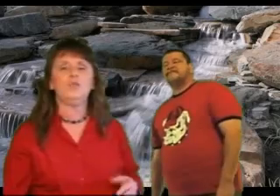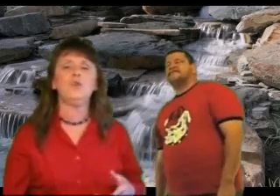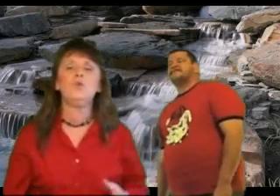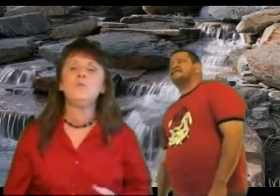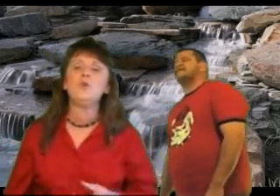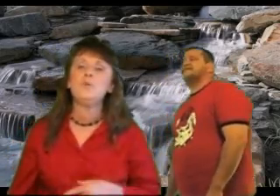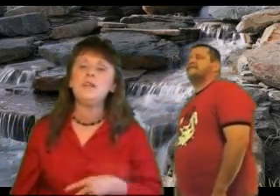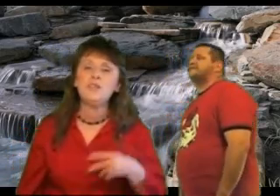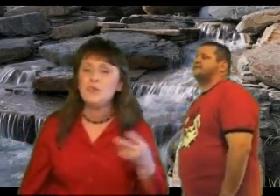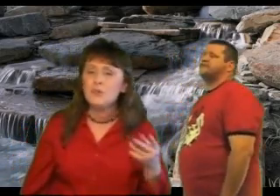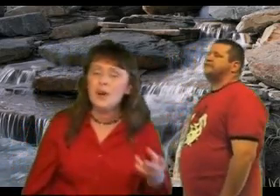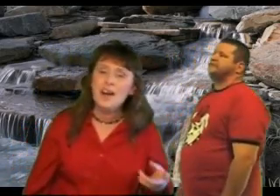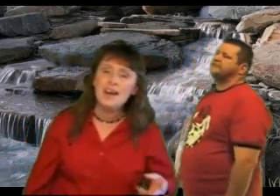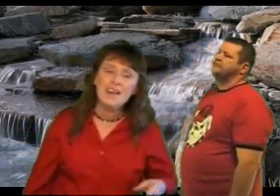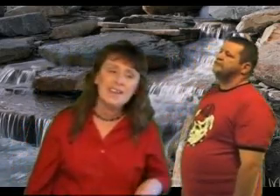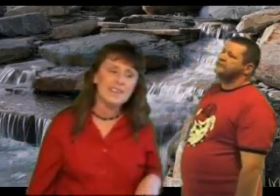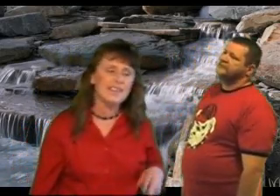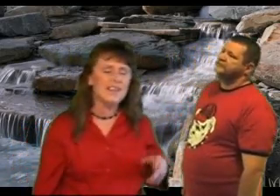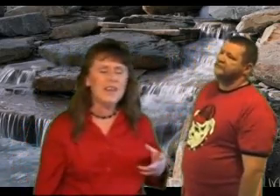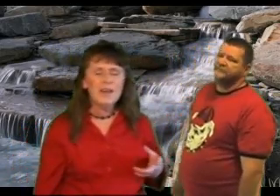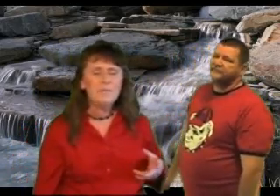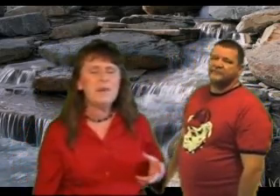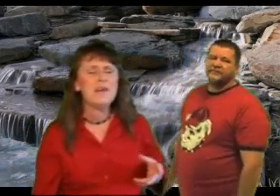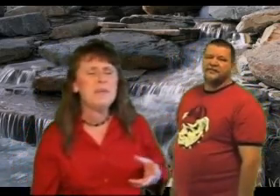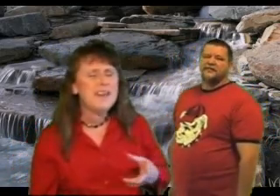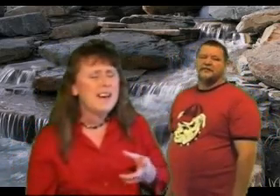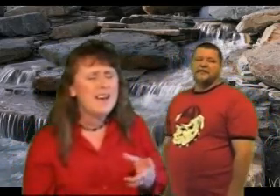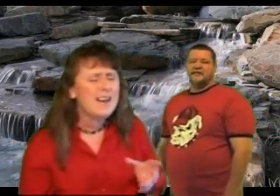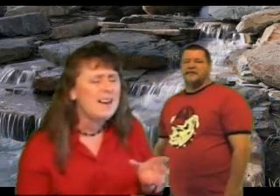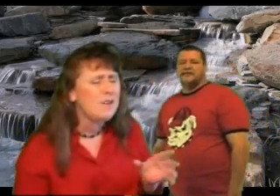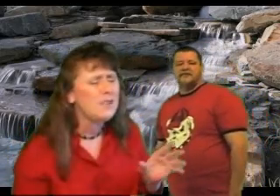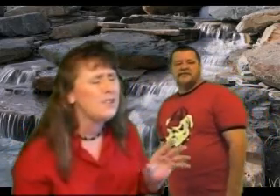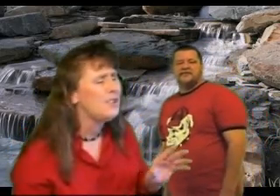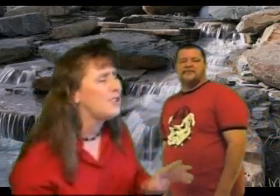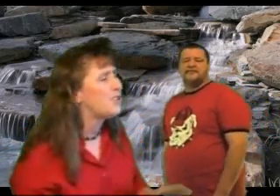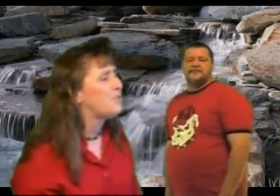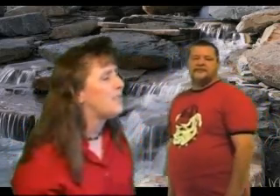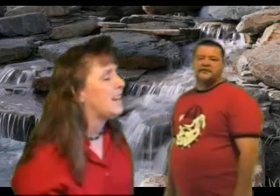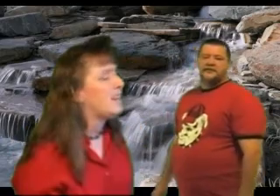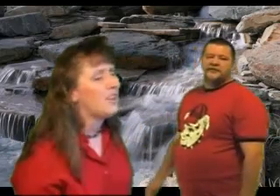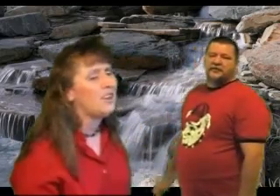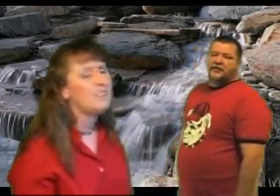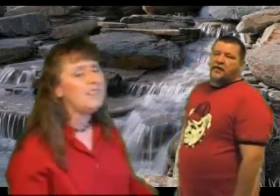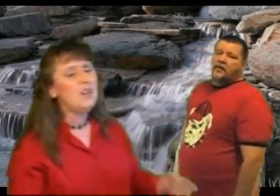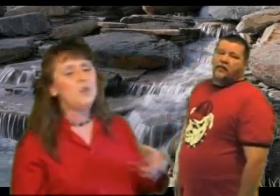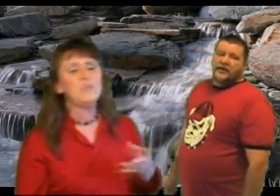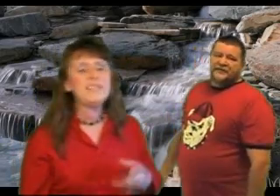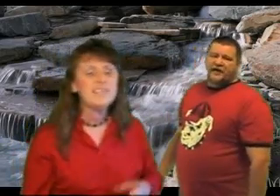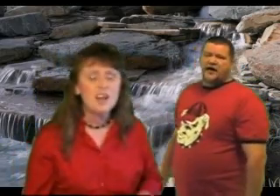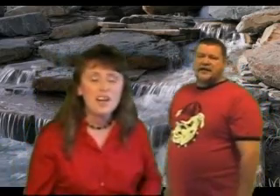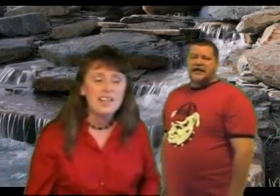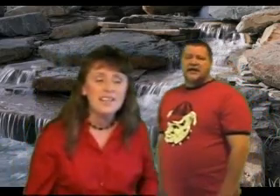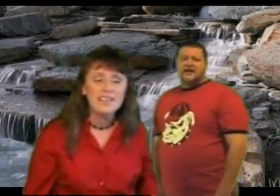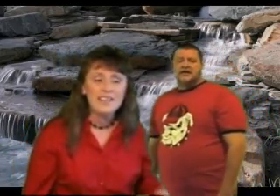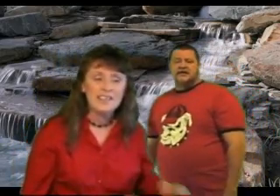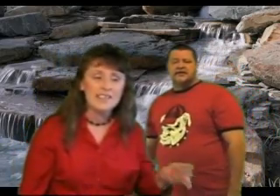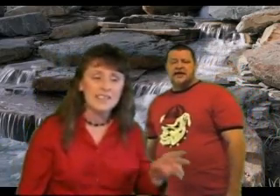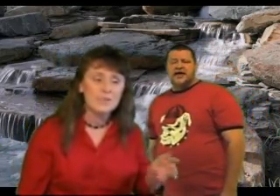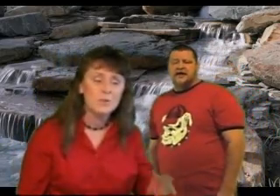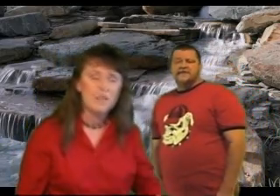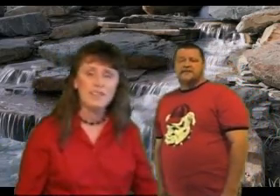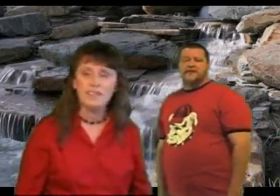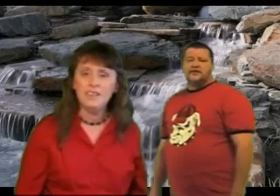No more will you cry, baby I will hurt you never We started